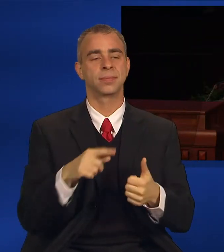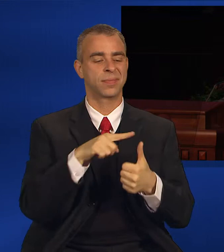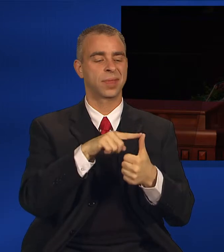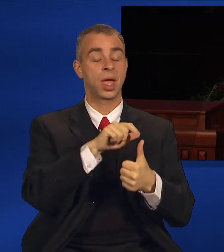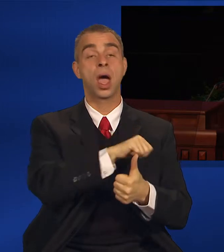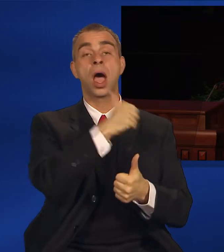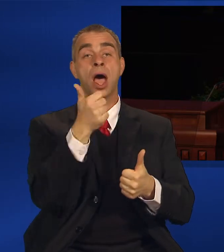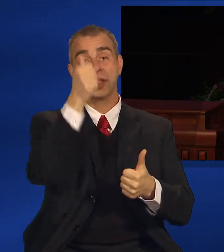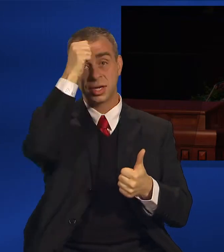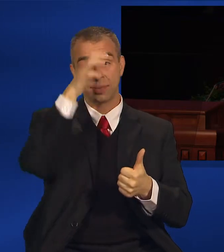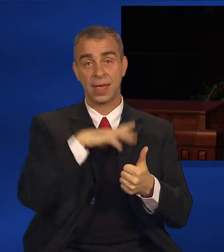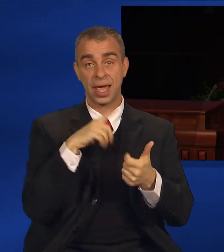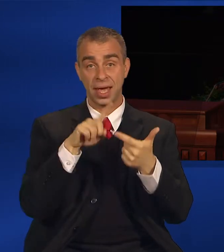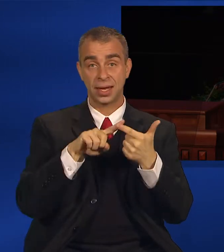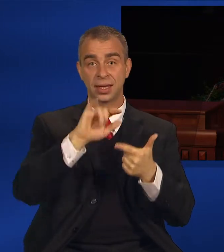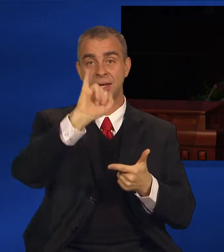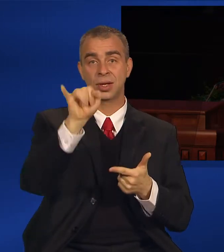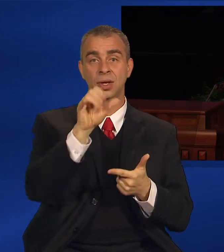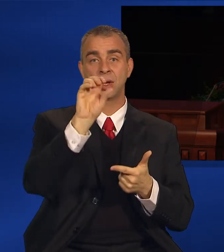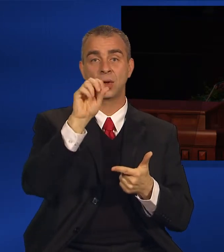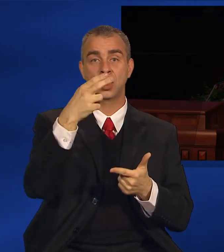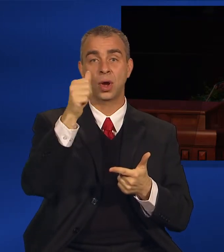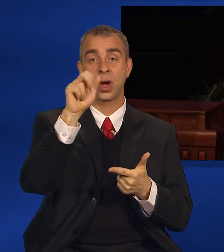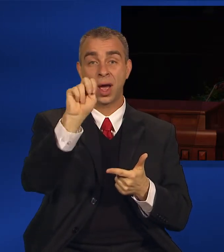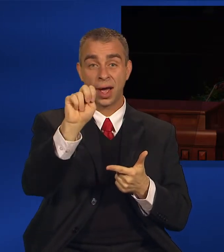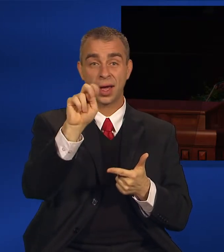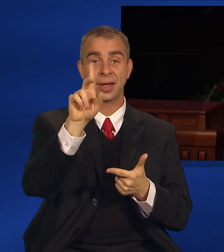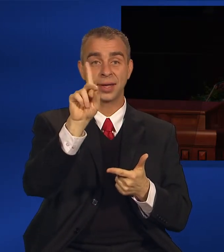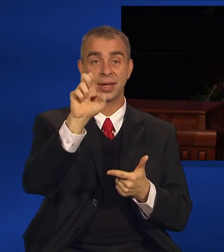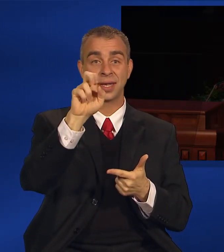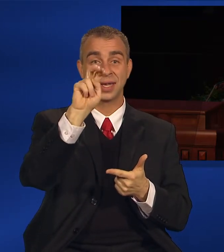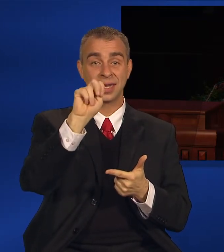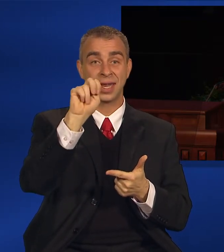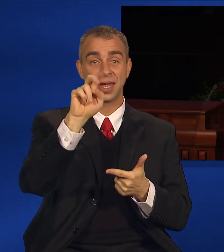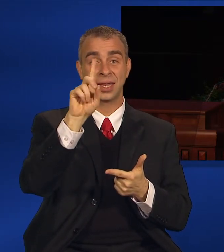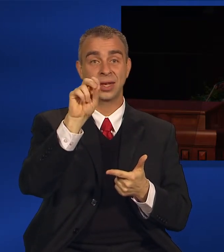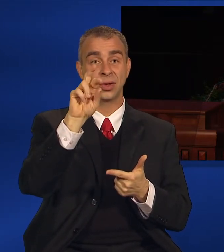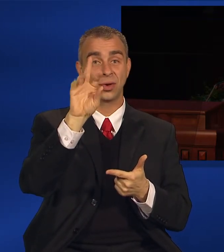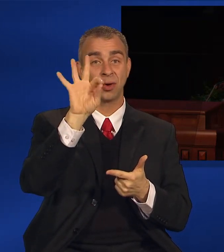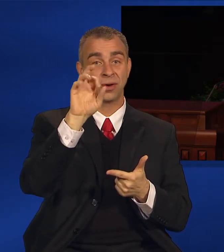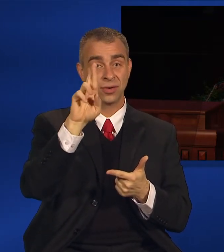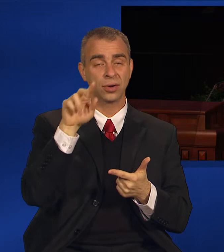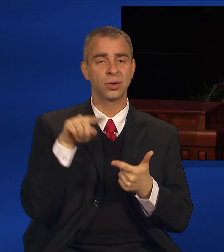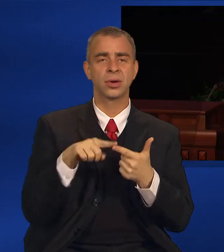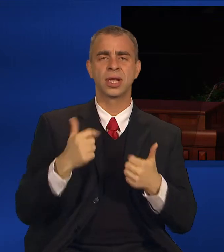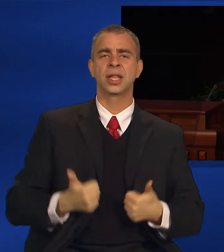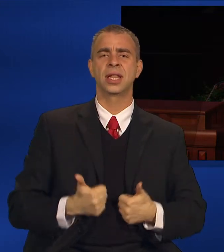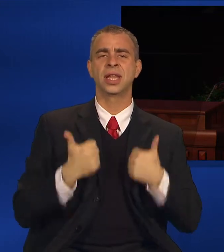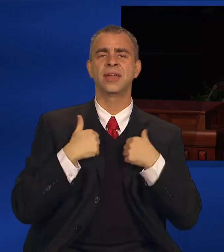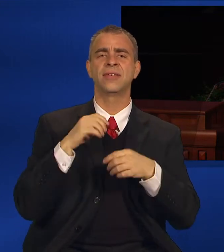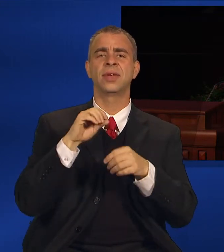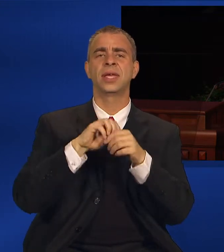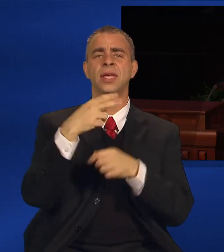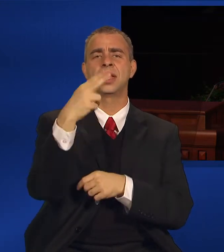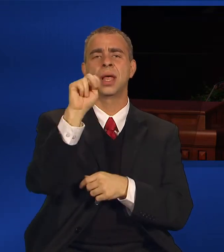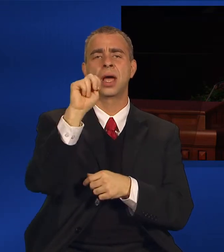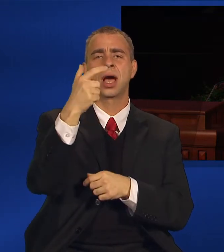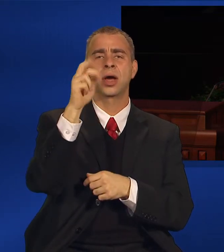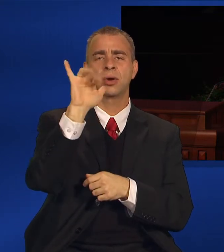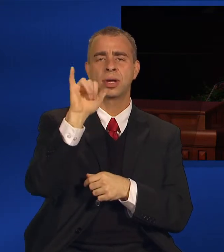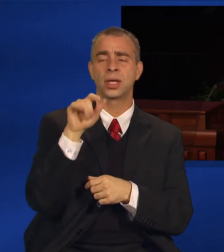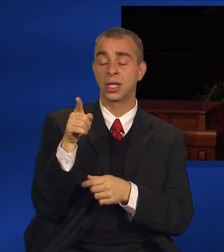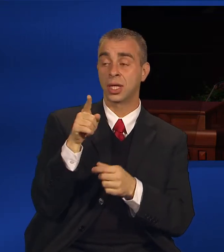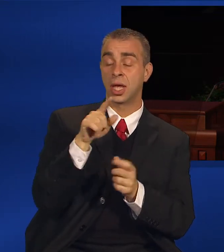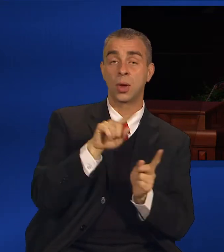Johann Dendorfer, a native of Hungary, was converted to the Church in Germany and was baptized